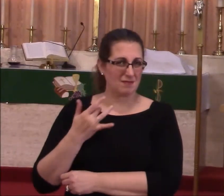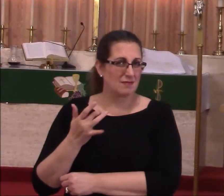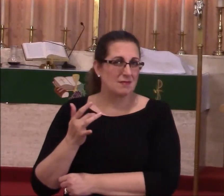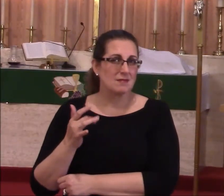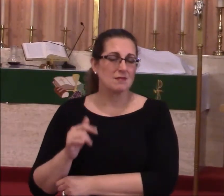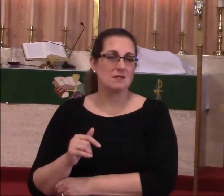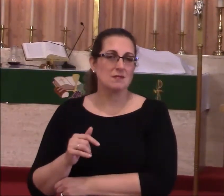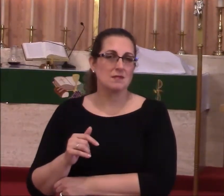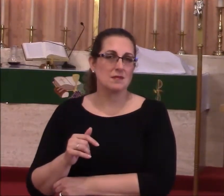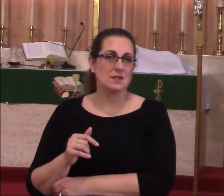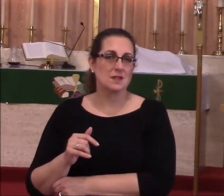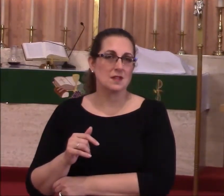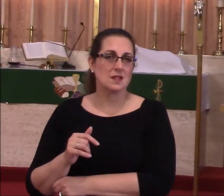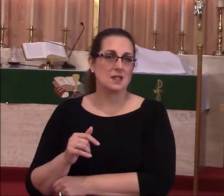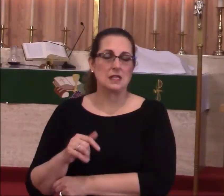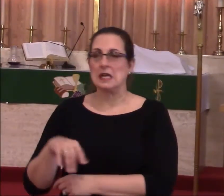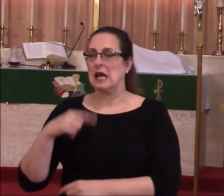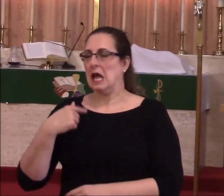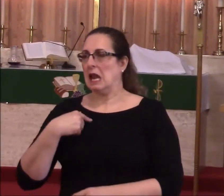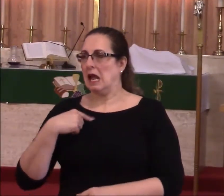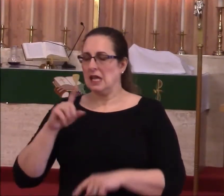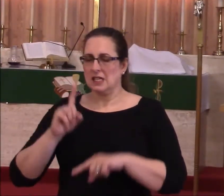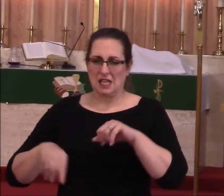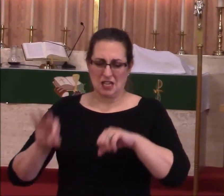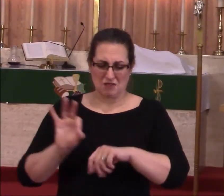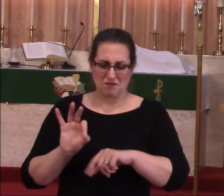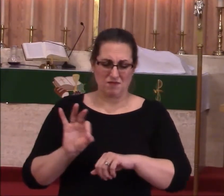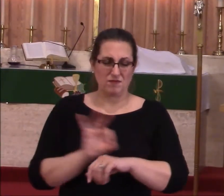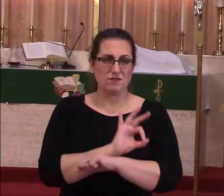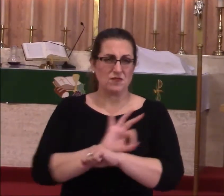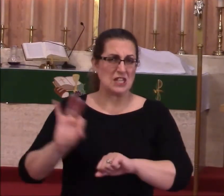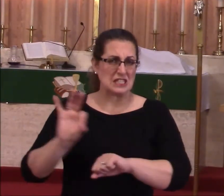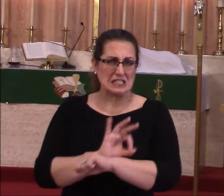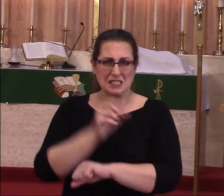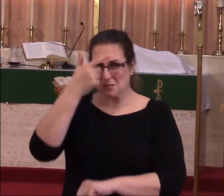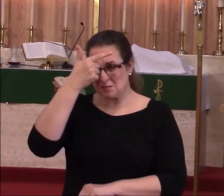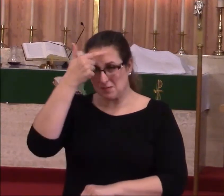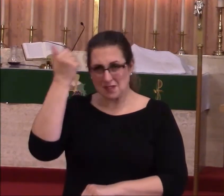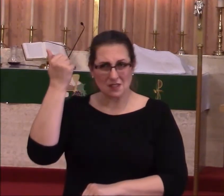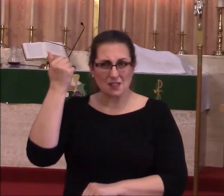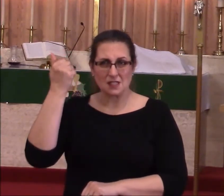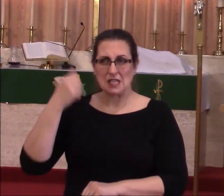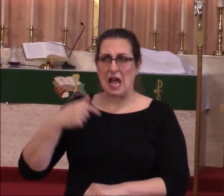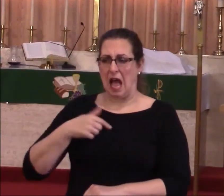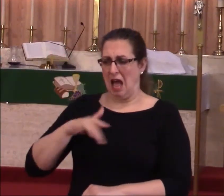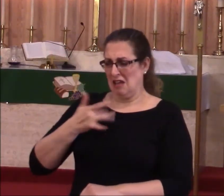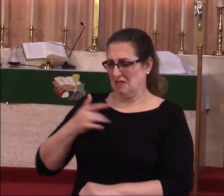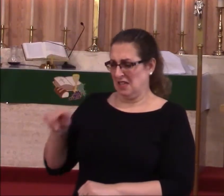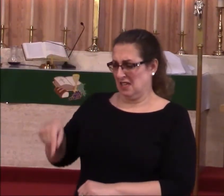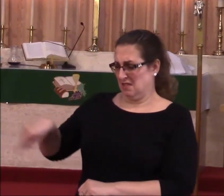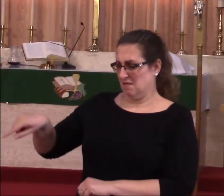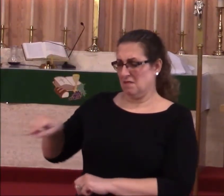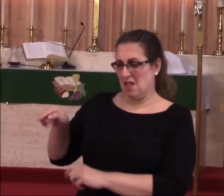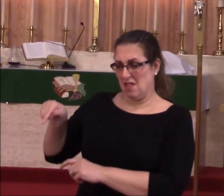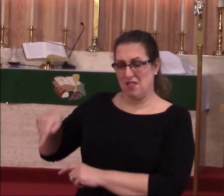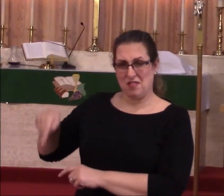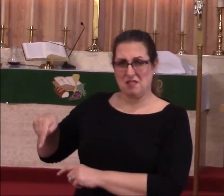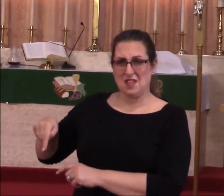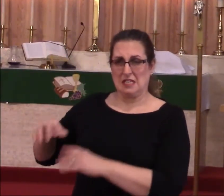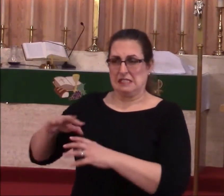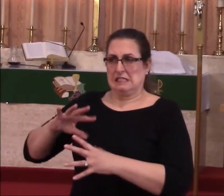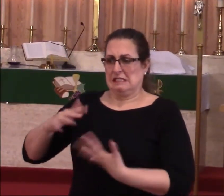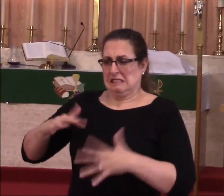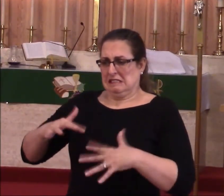And not being able to function because you feel their anxiety. You feel